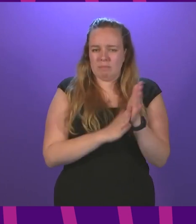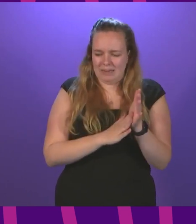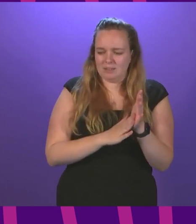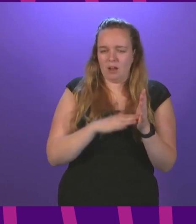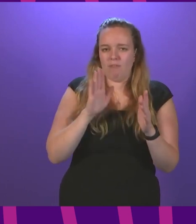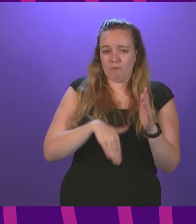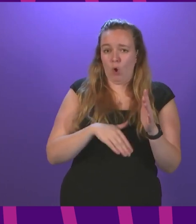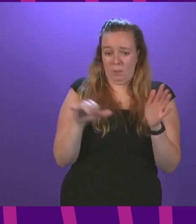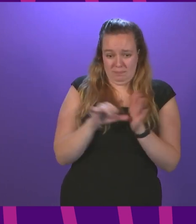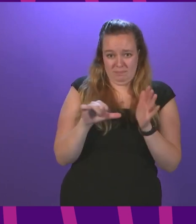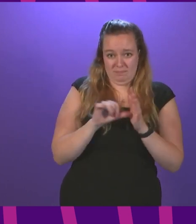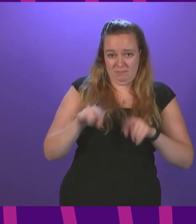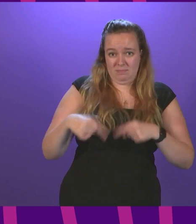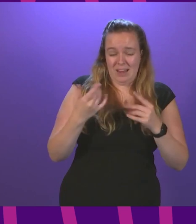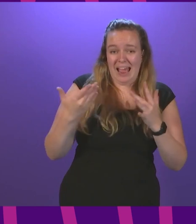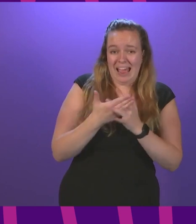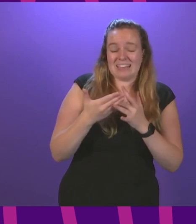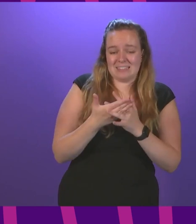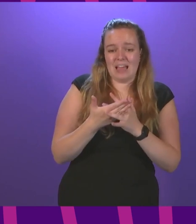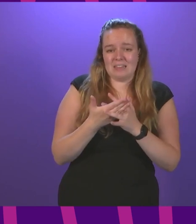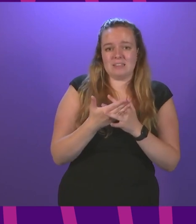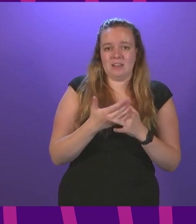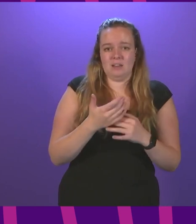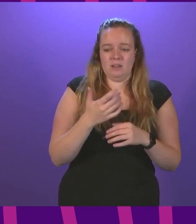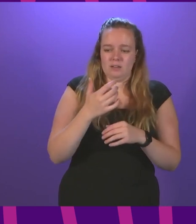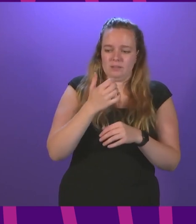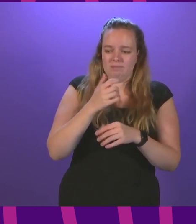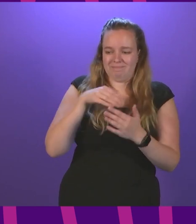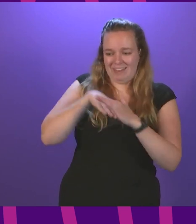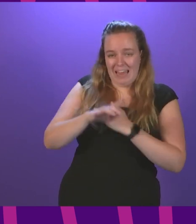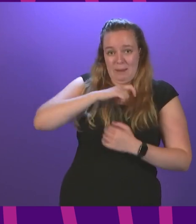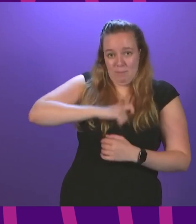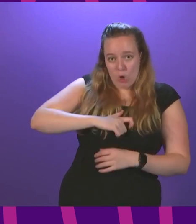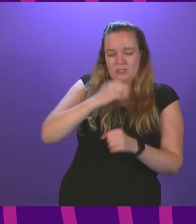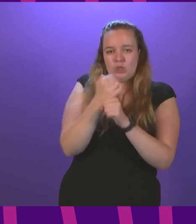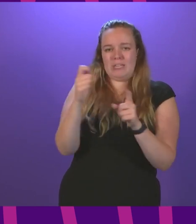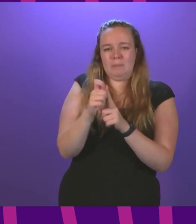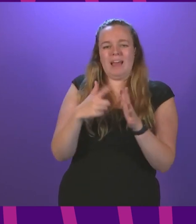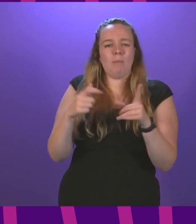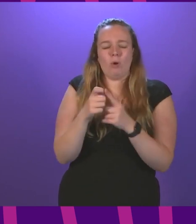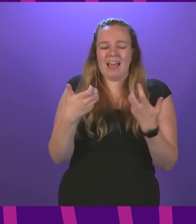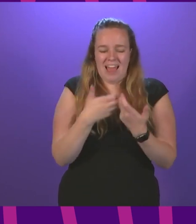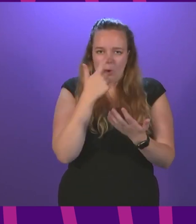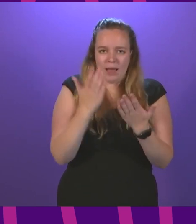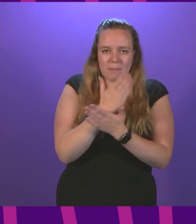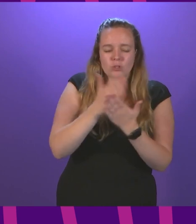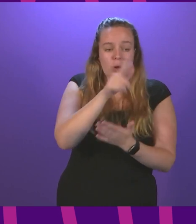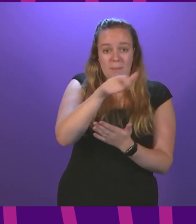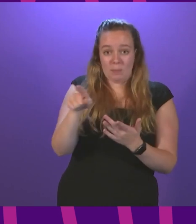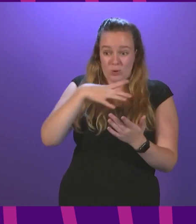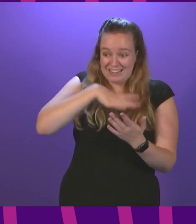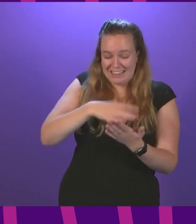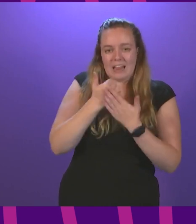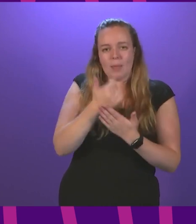reported difficulties in accessing person gp appointments how can she ensure that people who need help